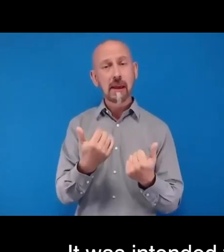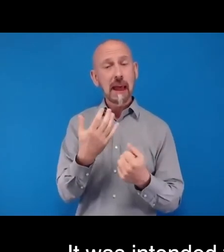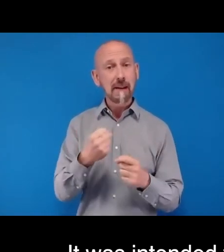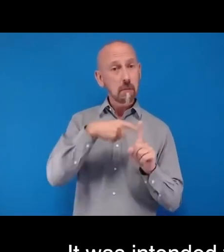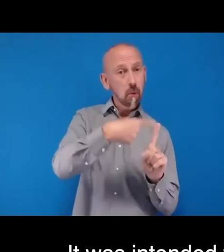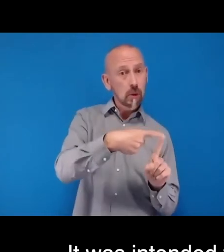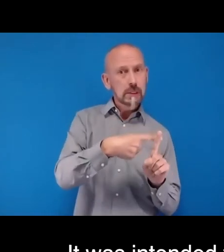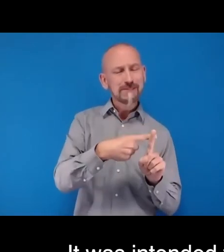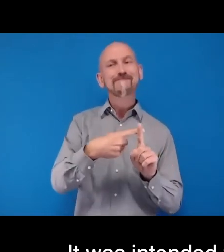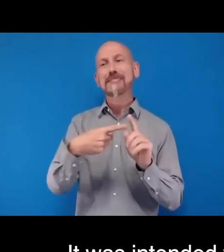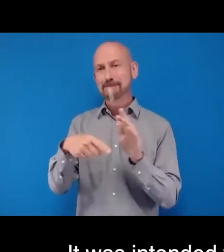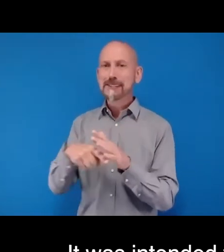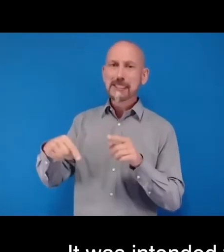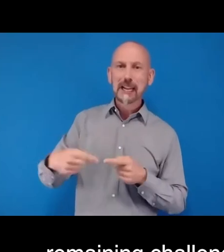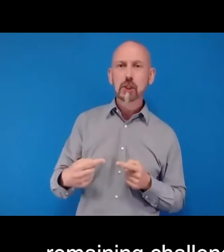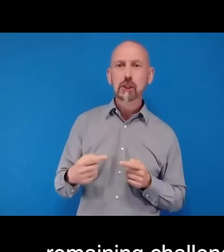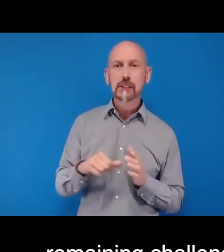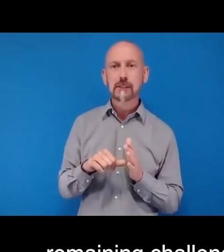to also chart a path forward.